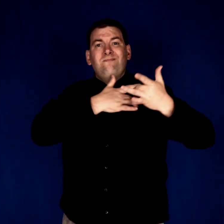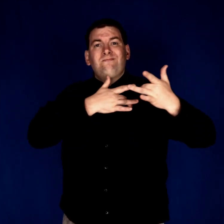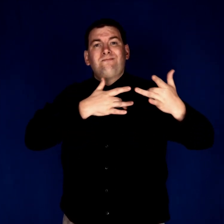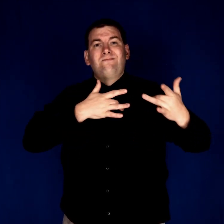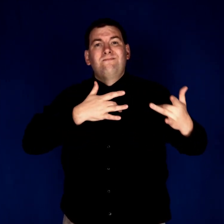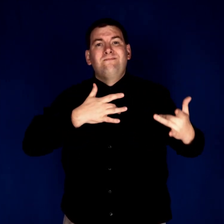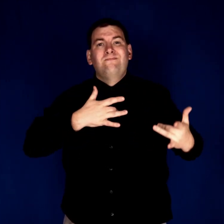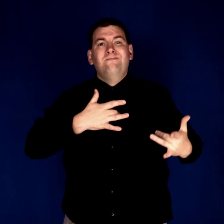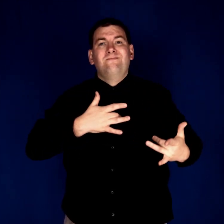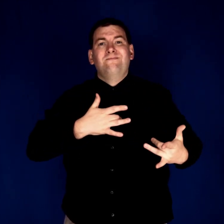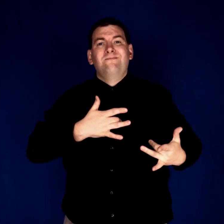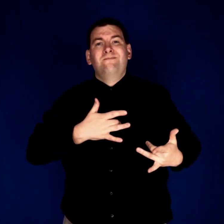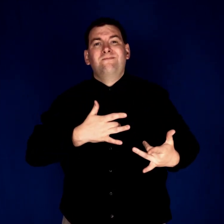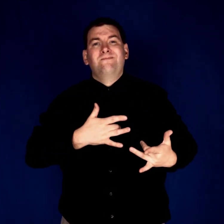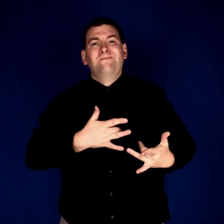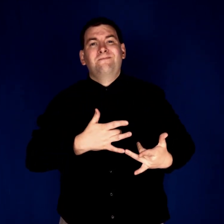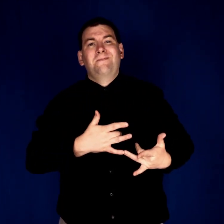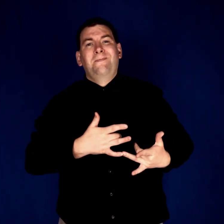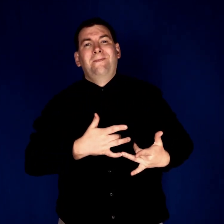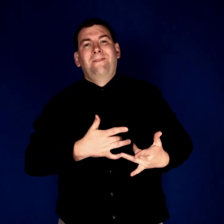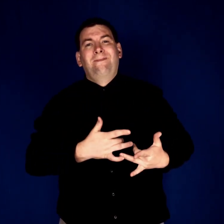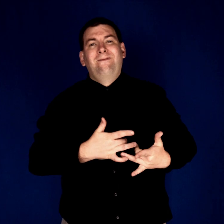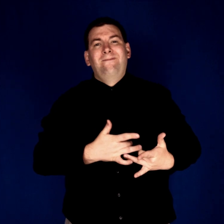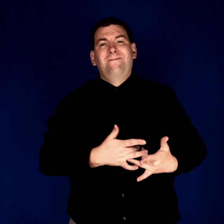hearts